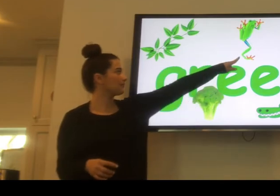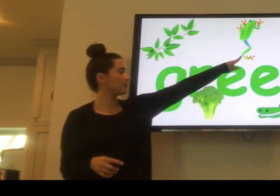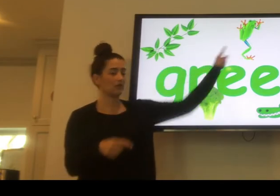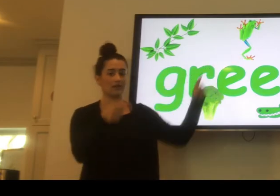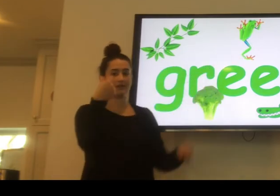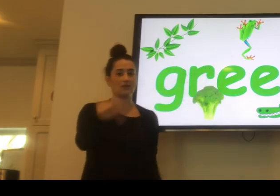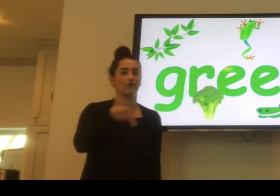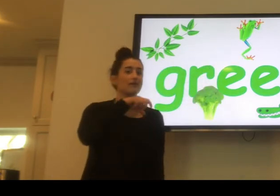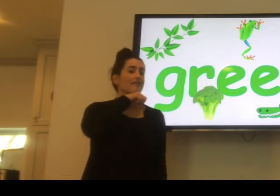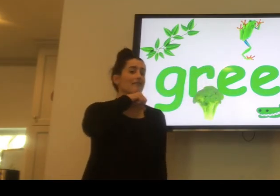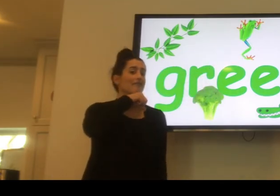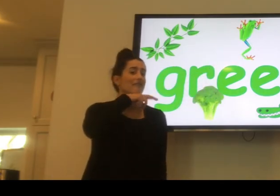A green frog.